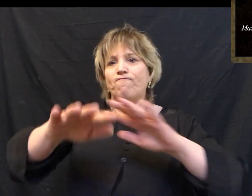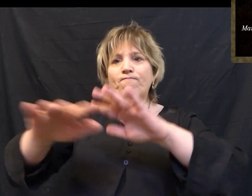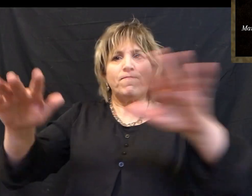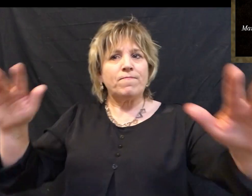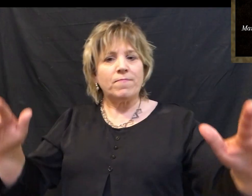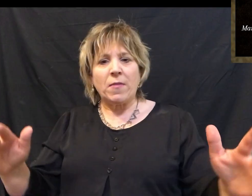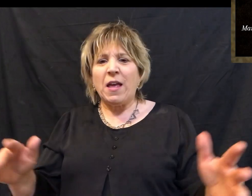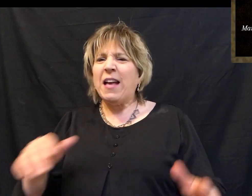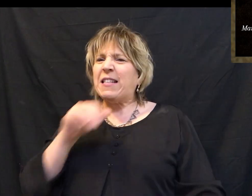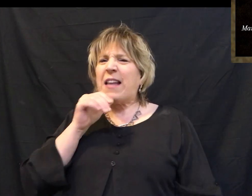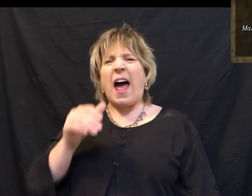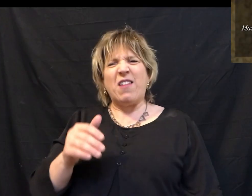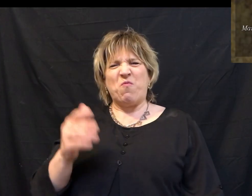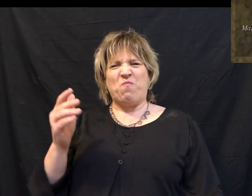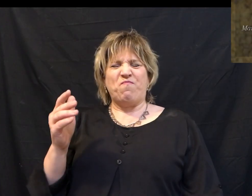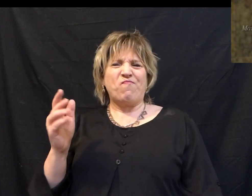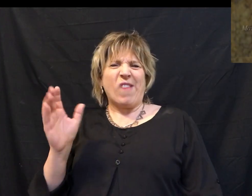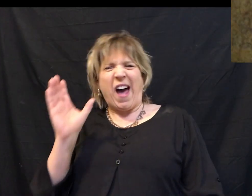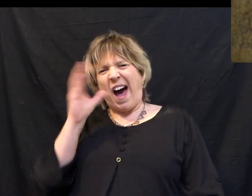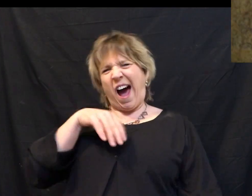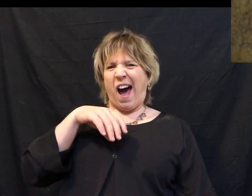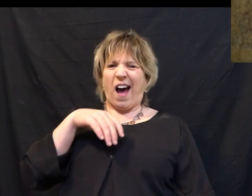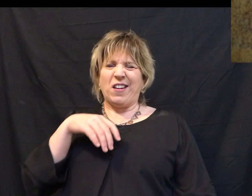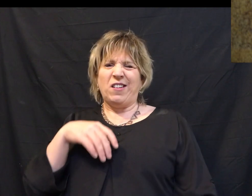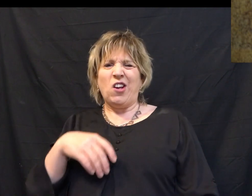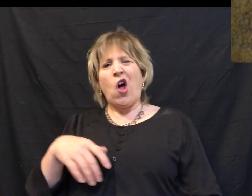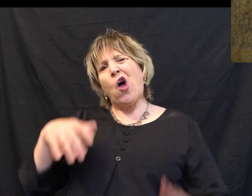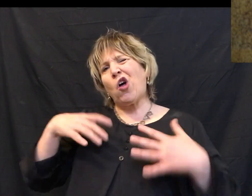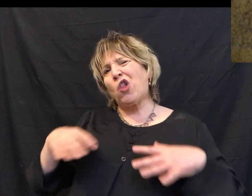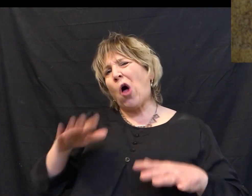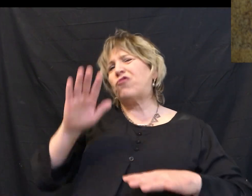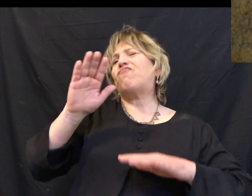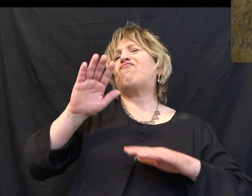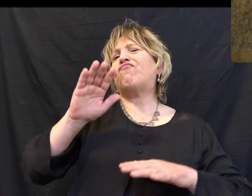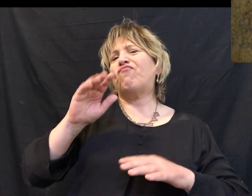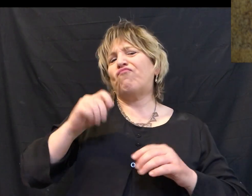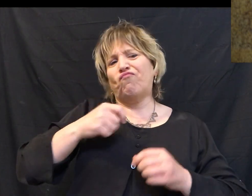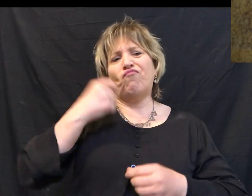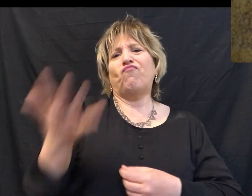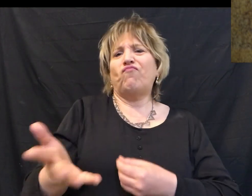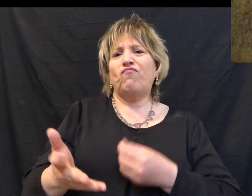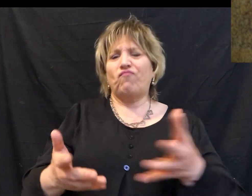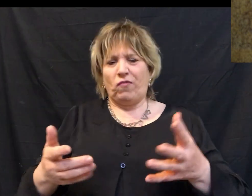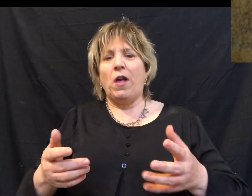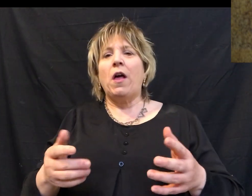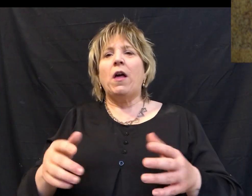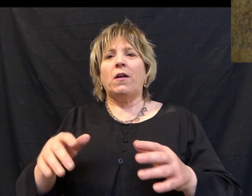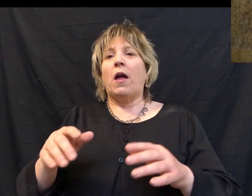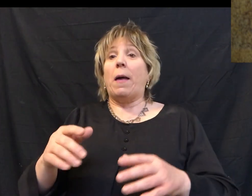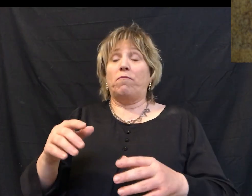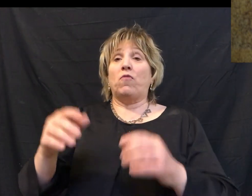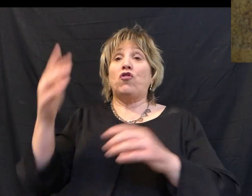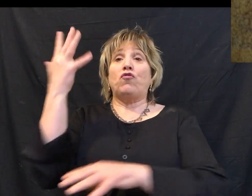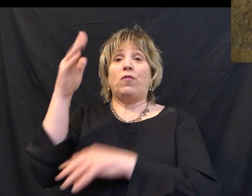the fields. Now, this wasn't an odd thing. Throwing clothes and branches on the road was a common way that